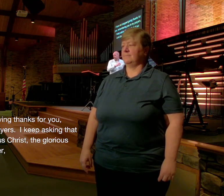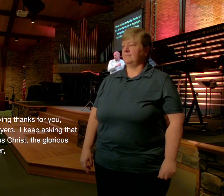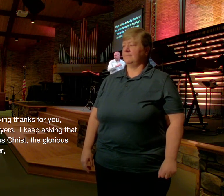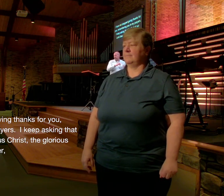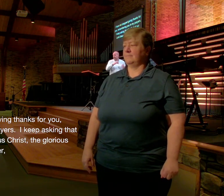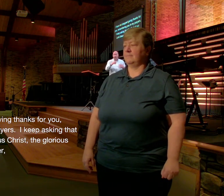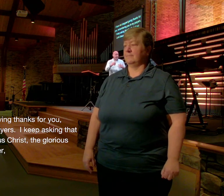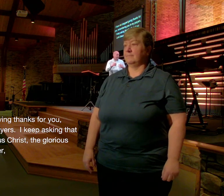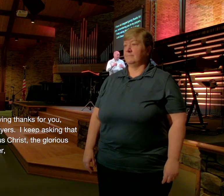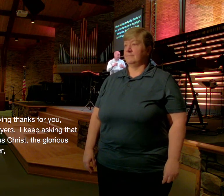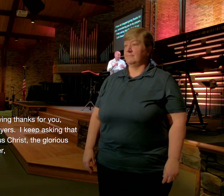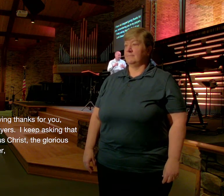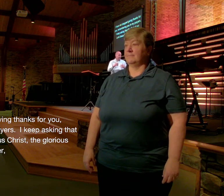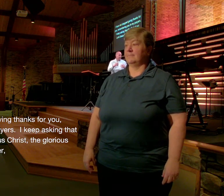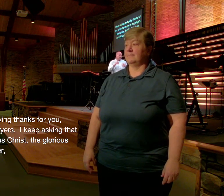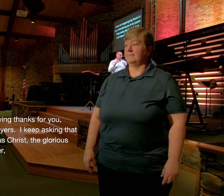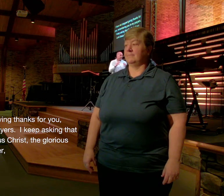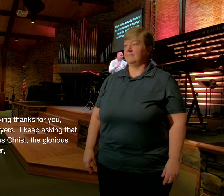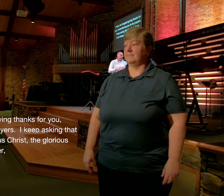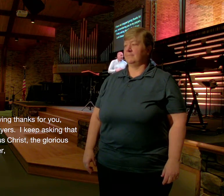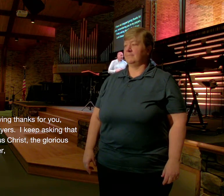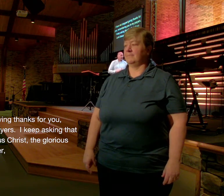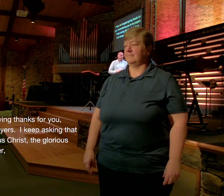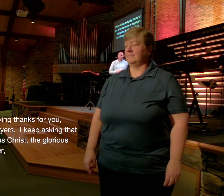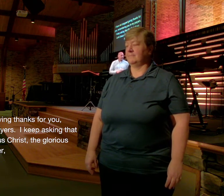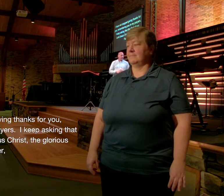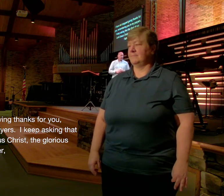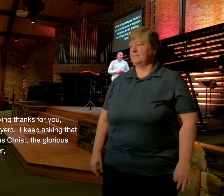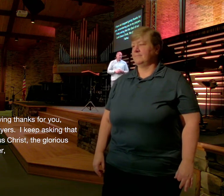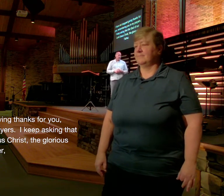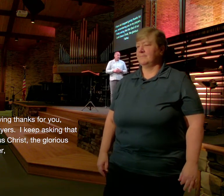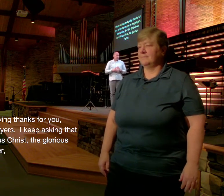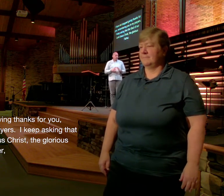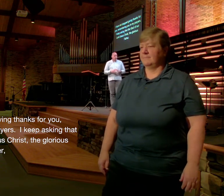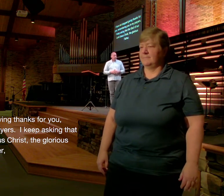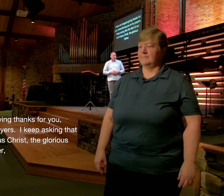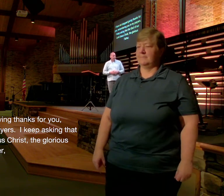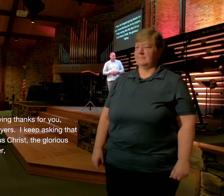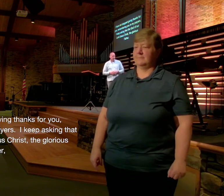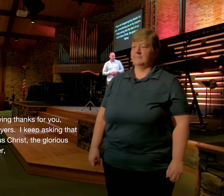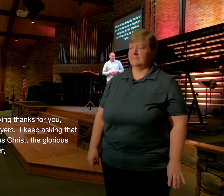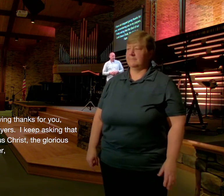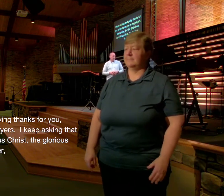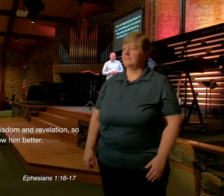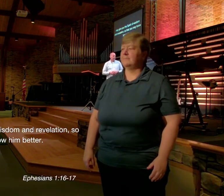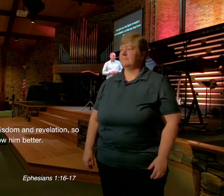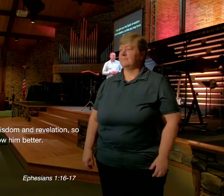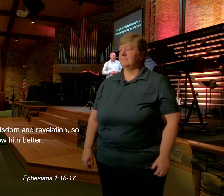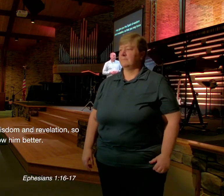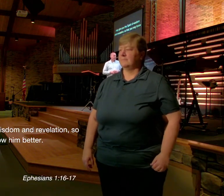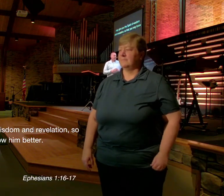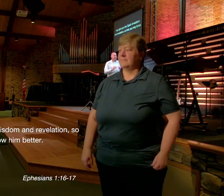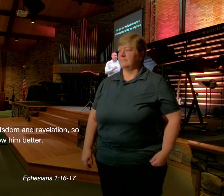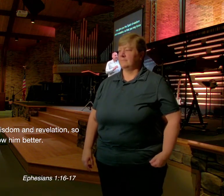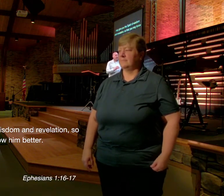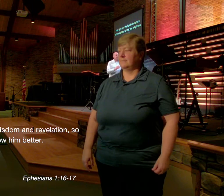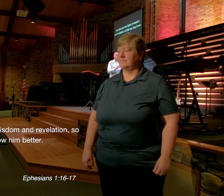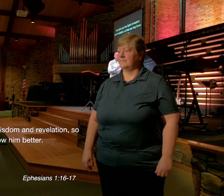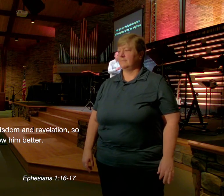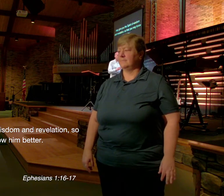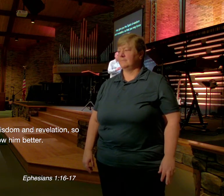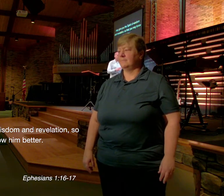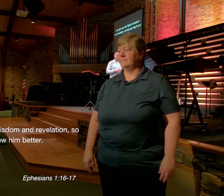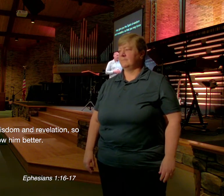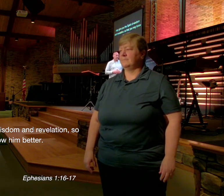means I keep on asking That the God Of our Lord Jesus Christ The glorious Father May give you The